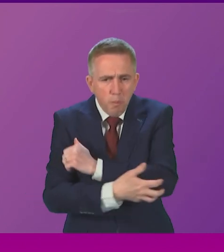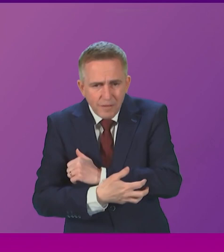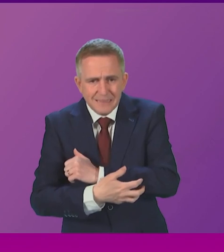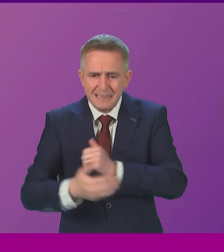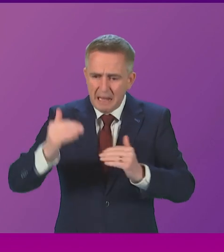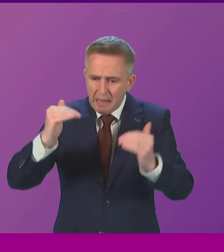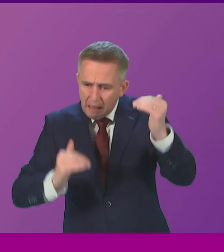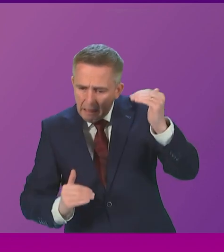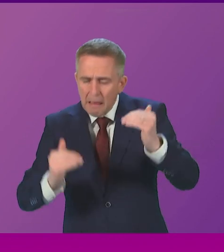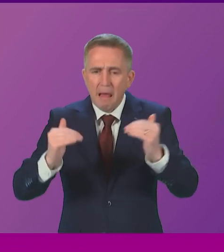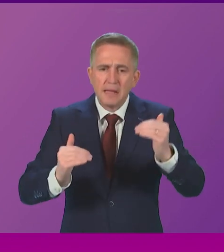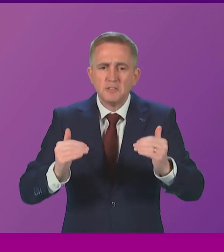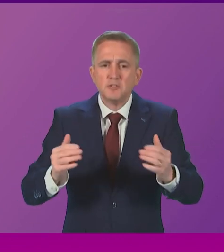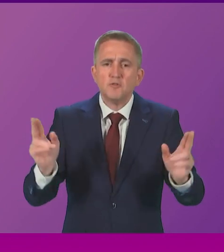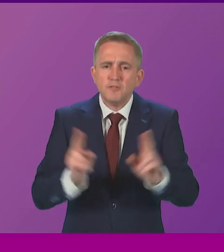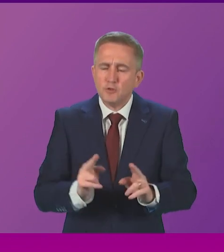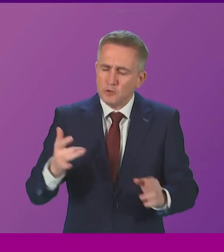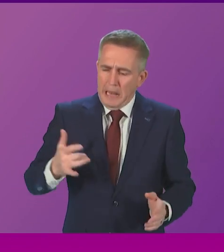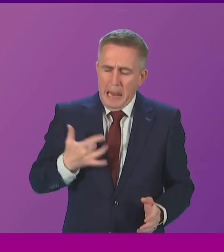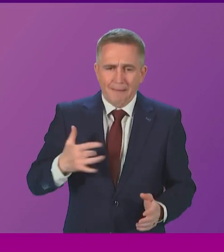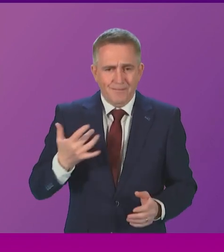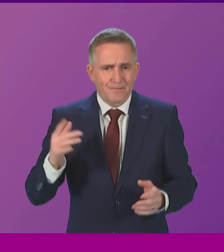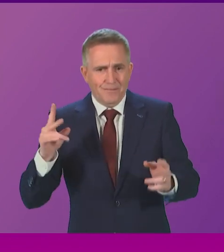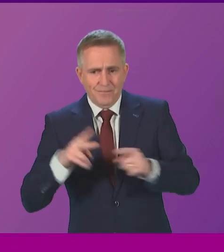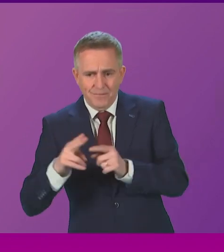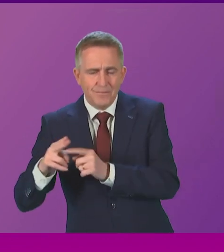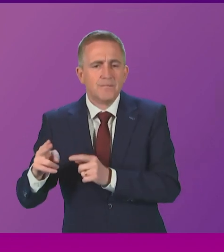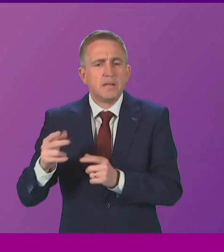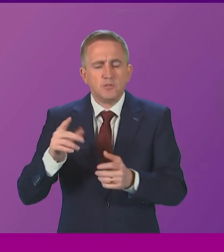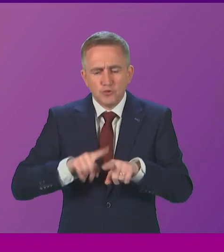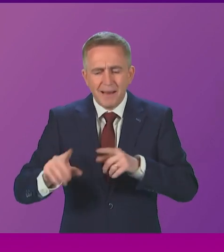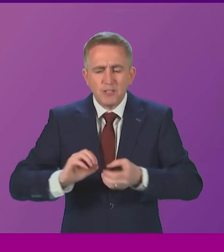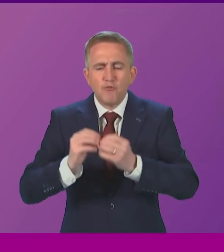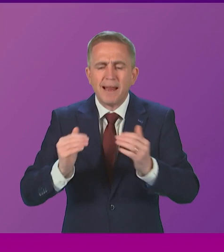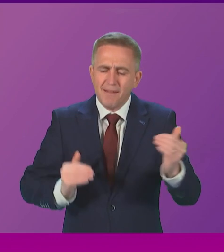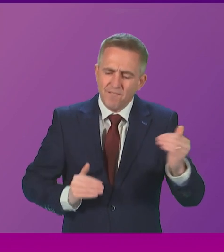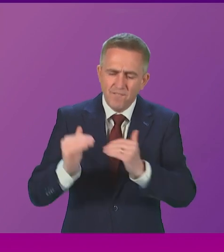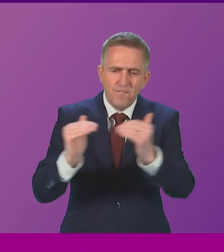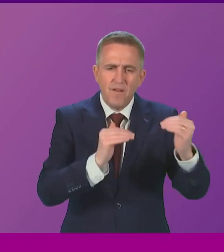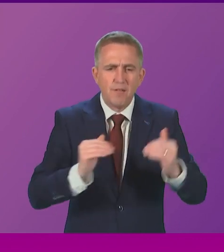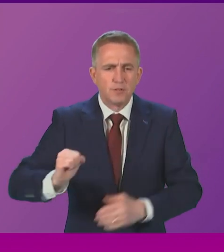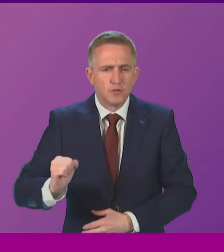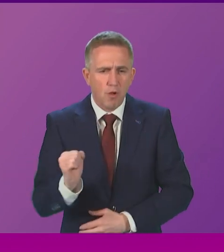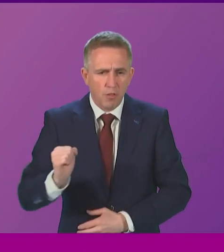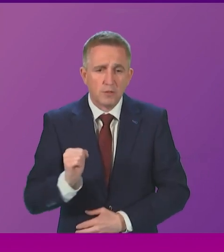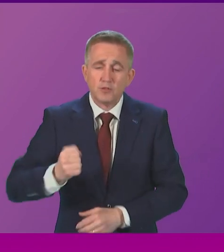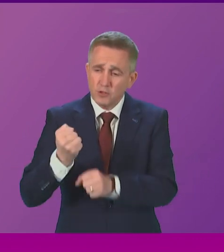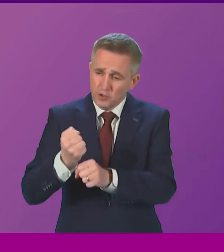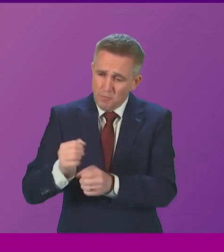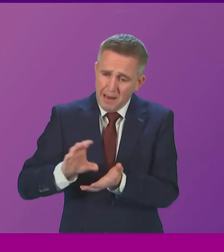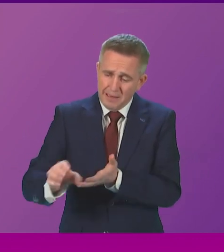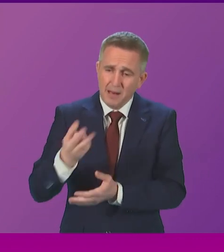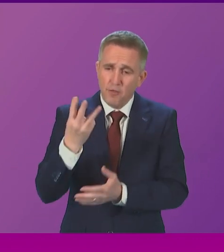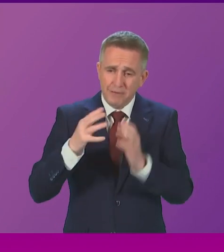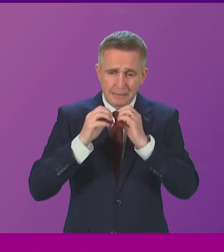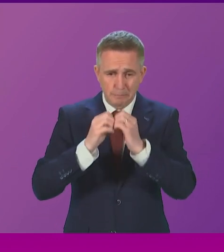increase healthy life expectancy and thus create a fairer Scotland. The Scottish Government has allocated almost £3 billion across 22